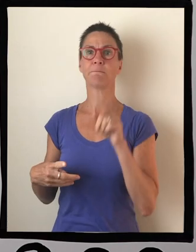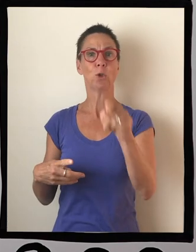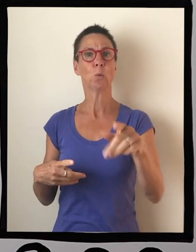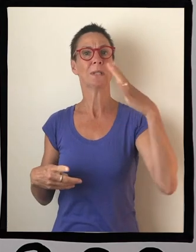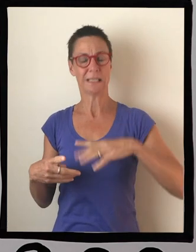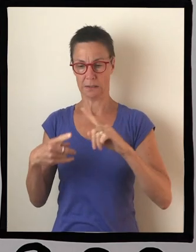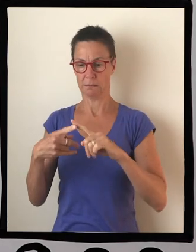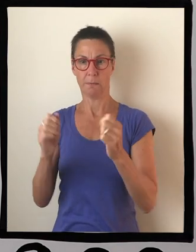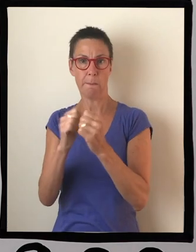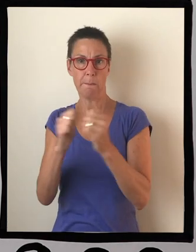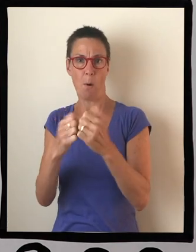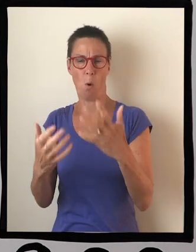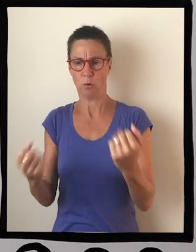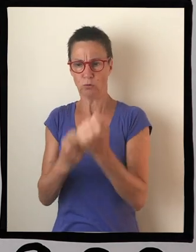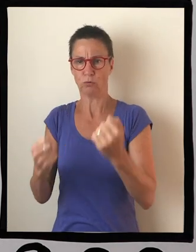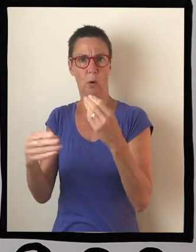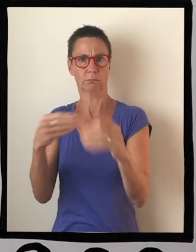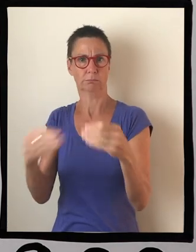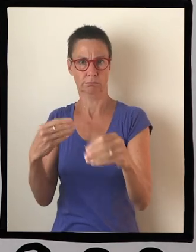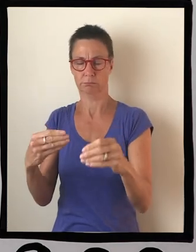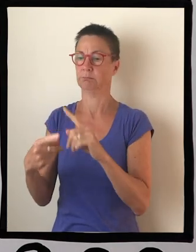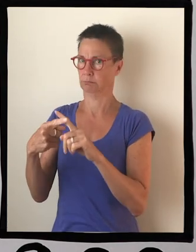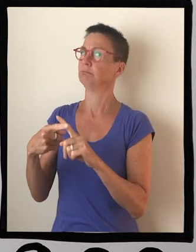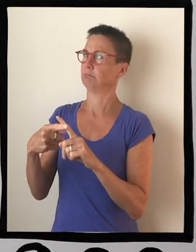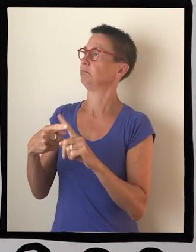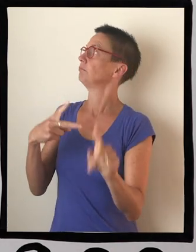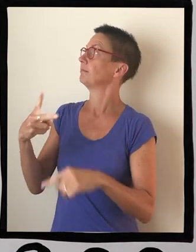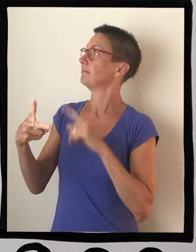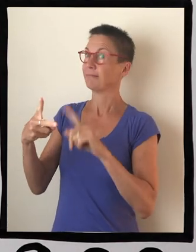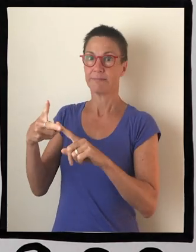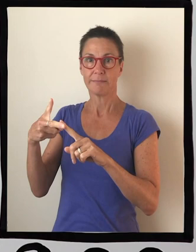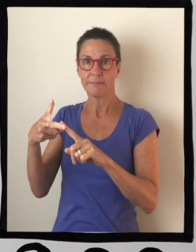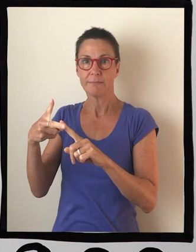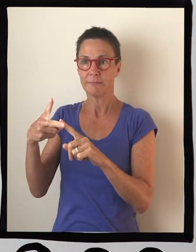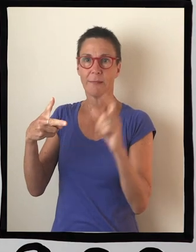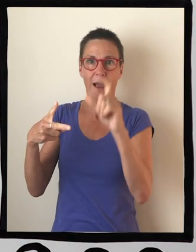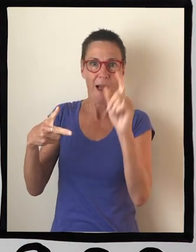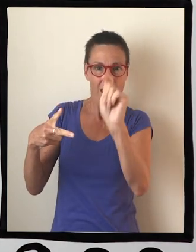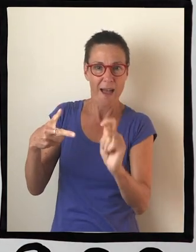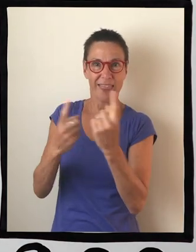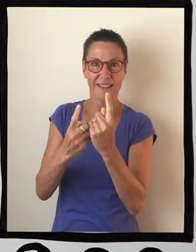cardboard or some thick paper. Check. You're going to need some colouring equipment. Chalk.